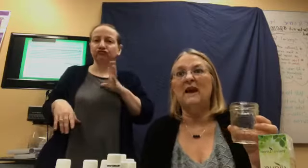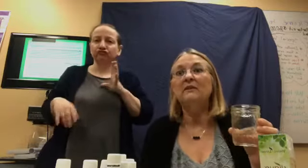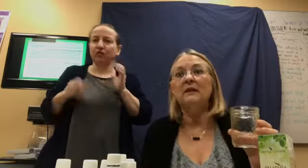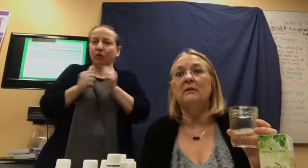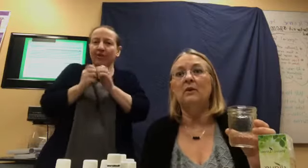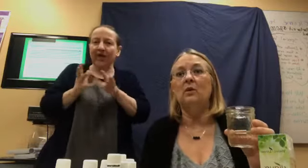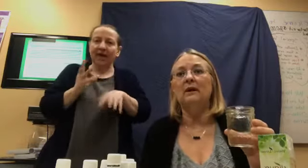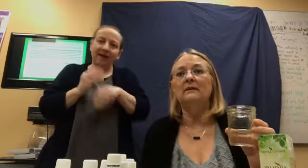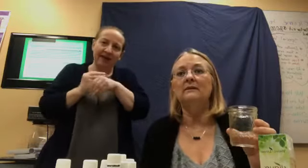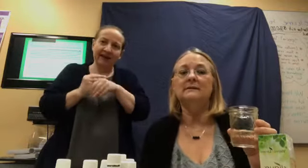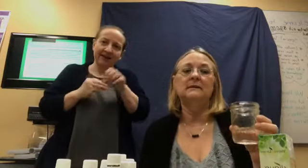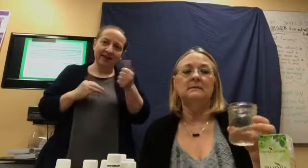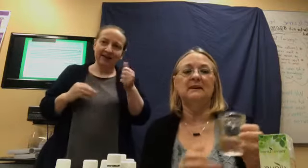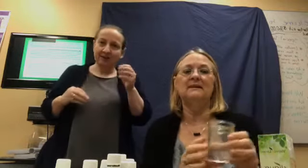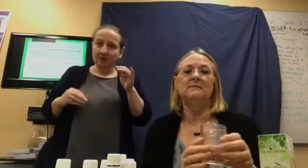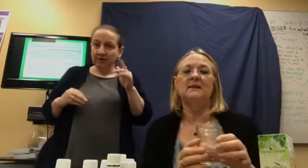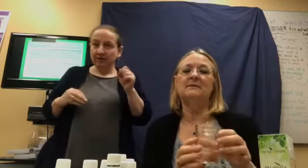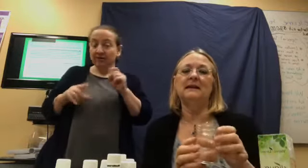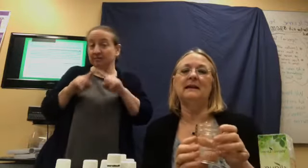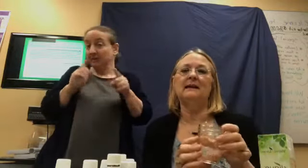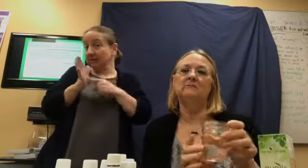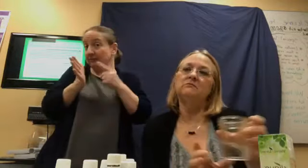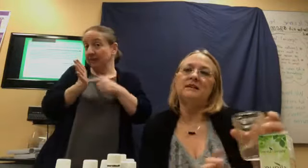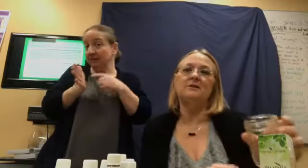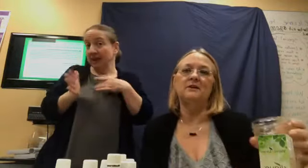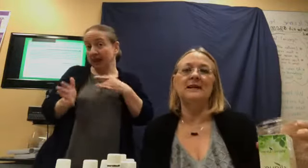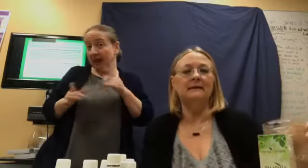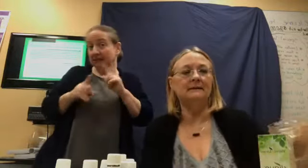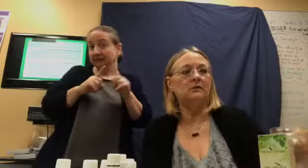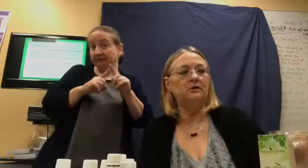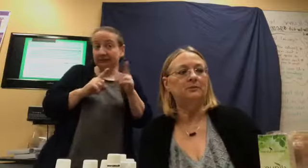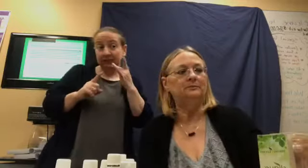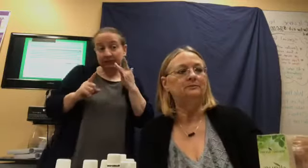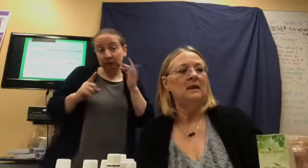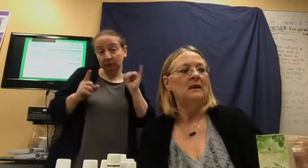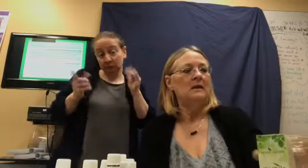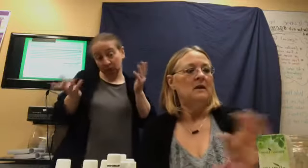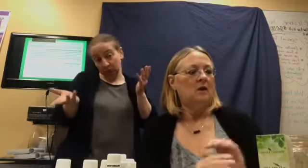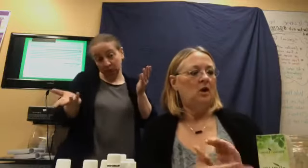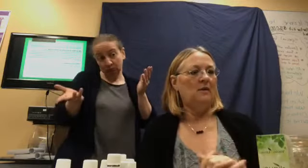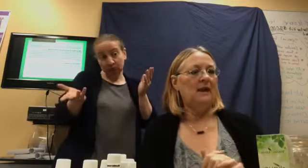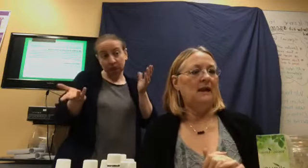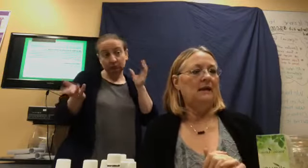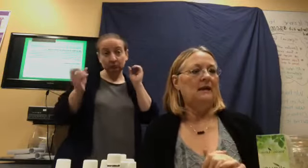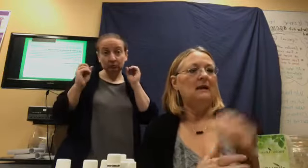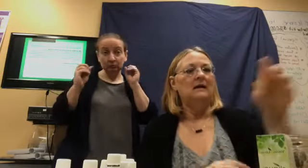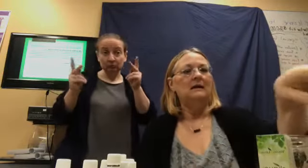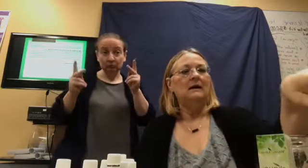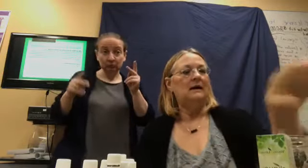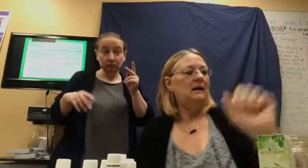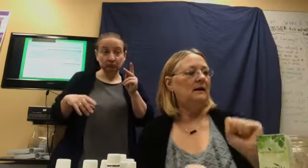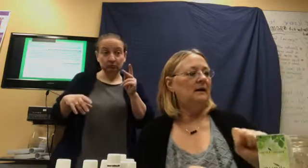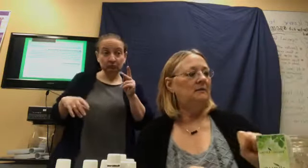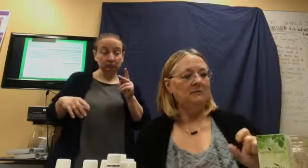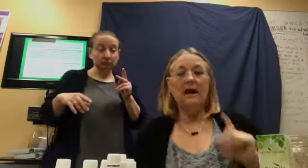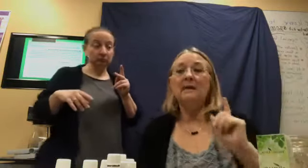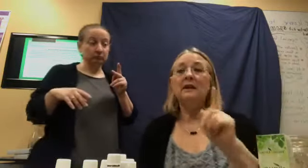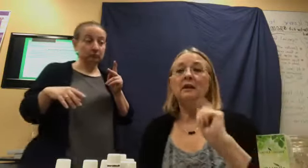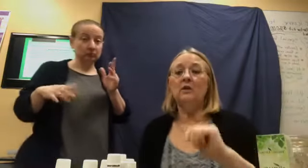the other oils. But, sometimes I like different tastes too. Okay. Um. I'm going to go